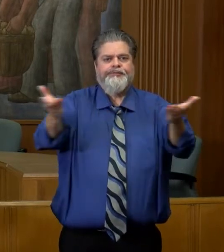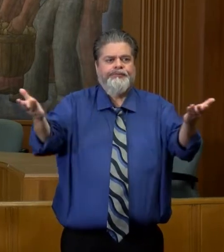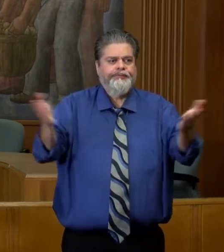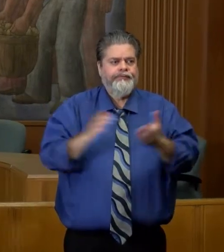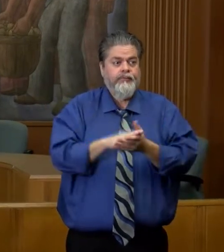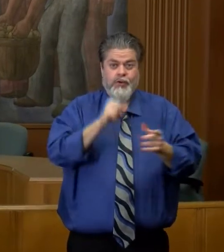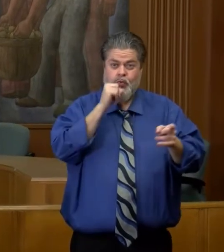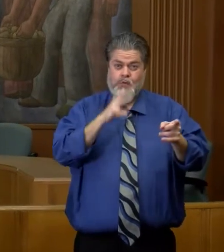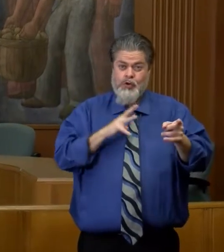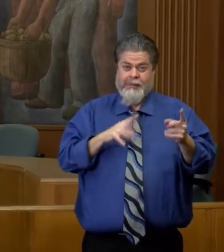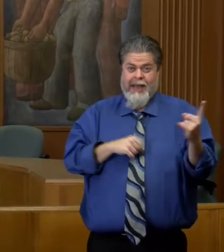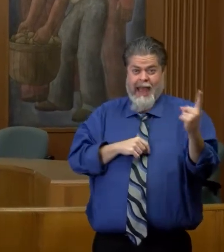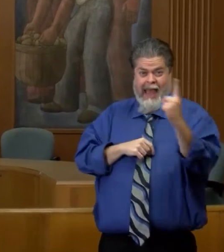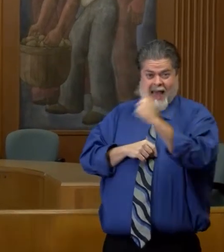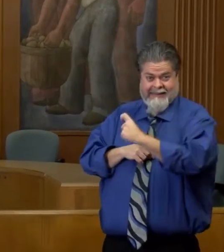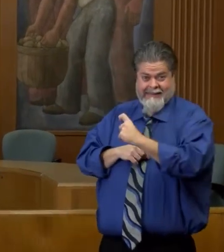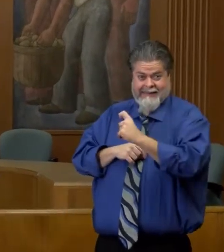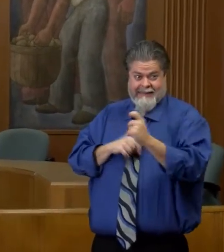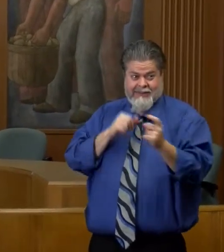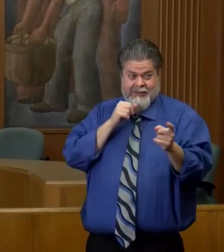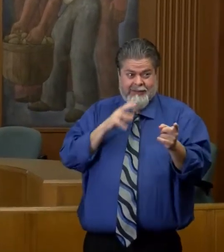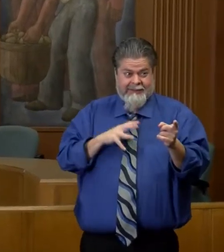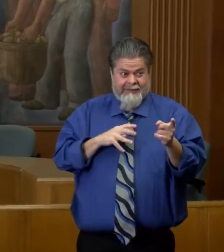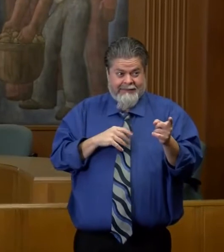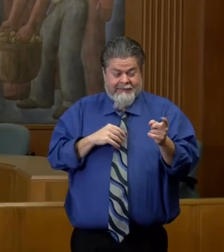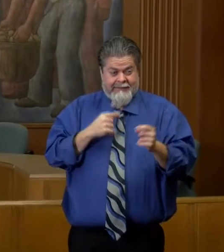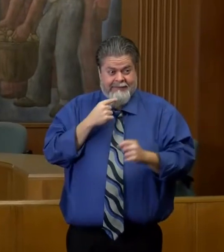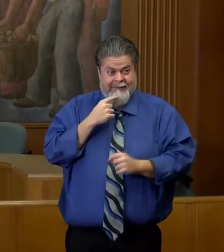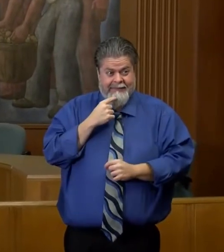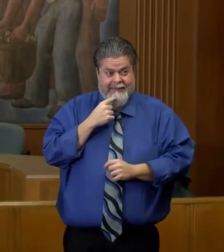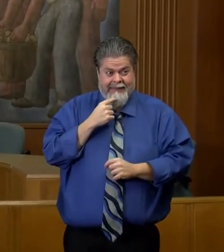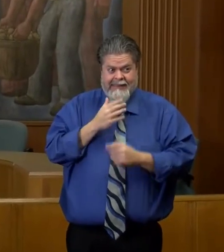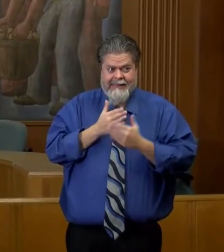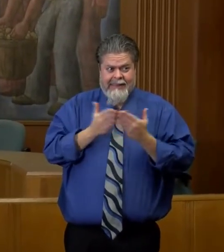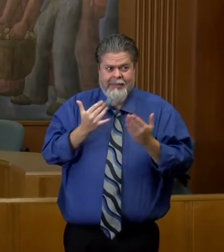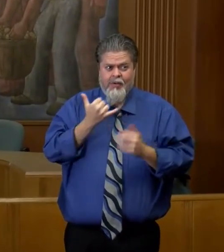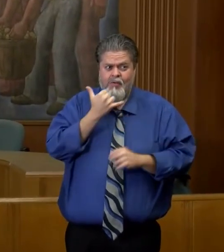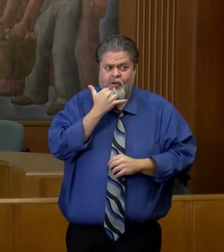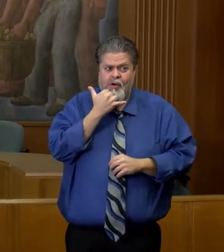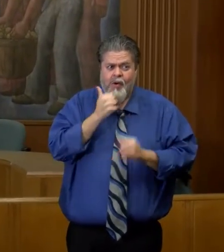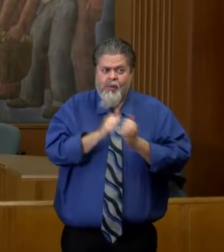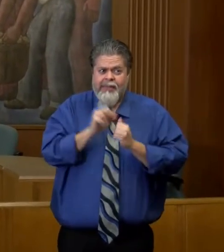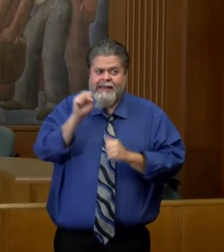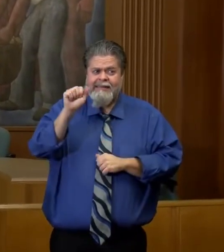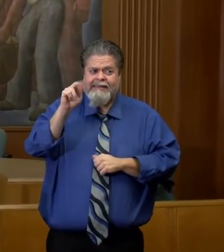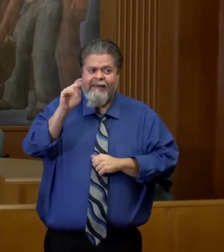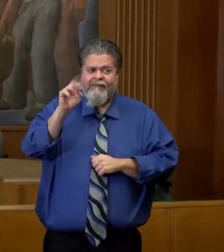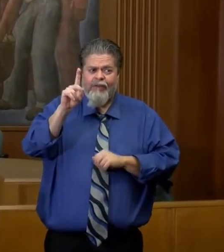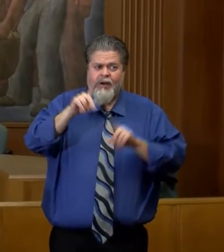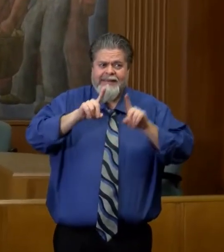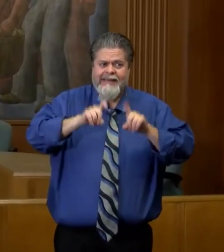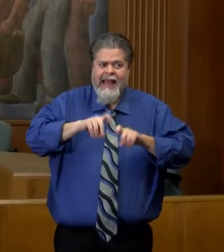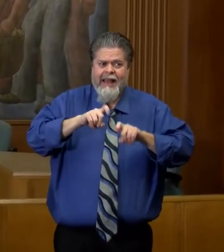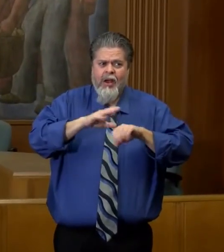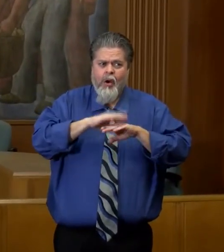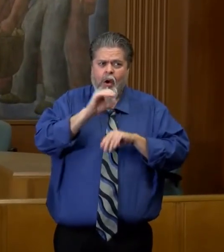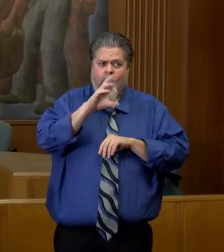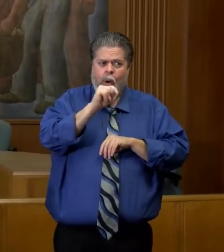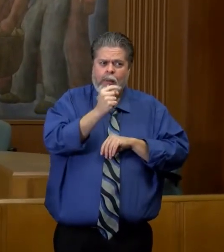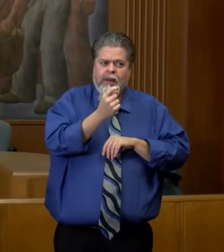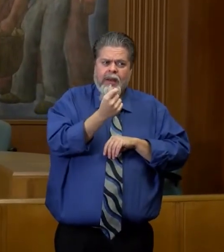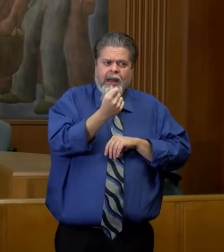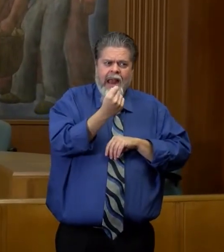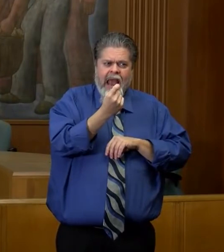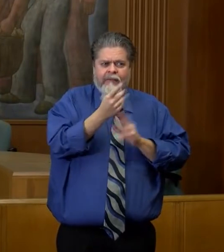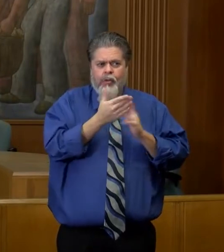I have question for you as long as you're out there. Is there something wrong with Singapore testing actually on the 11th to the